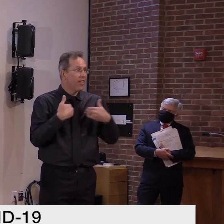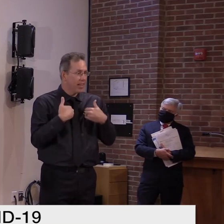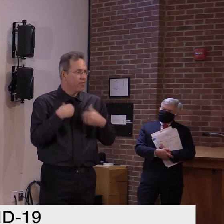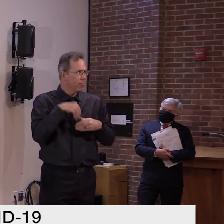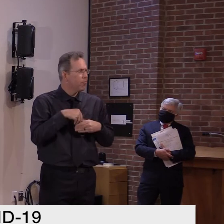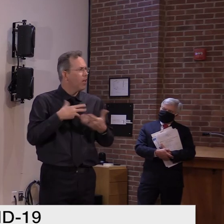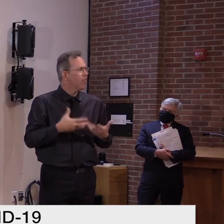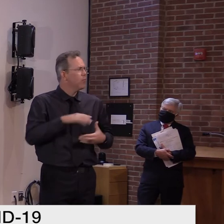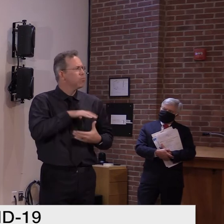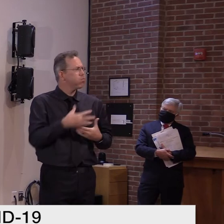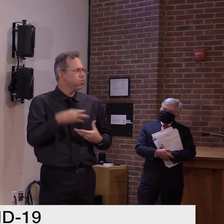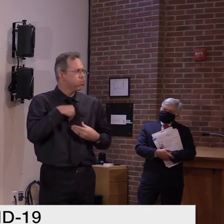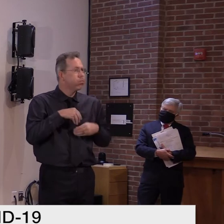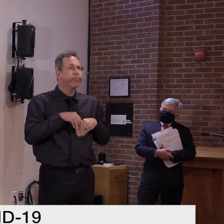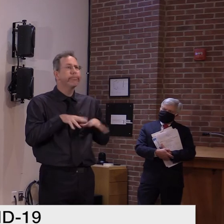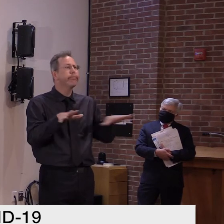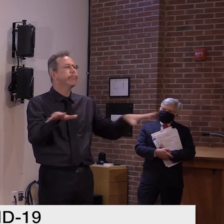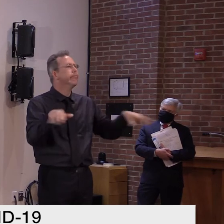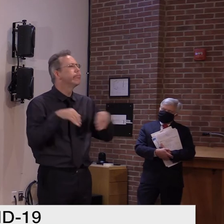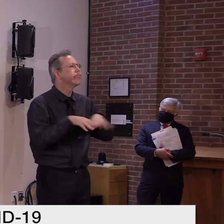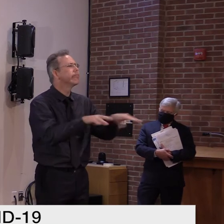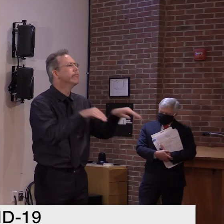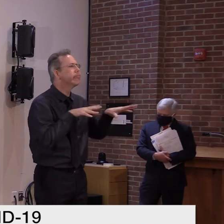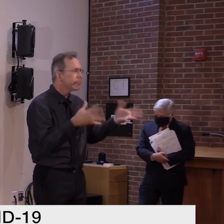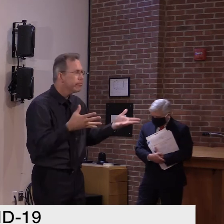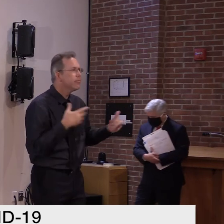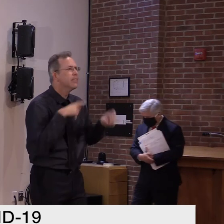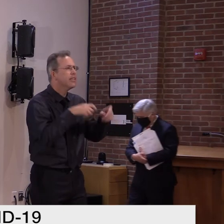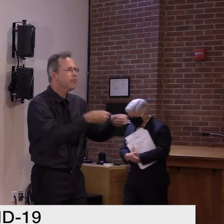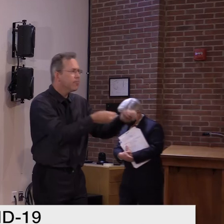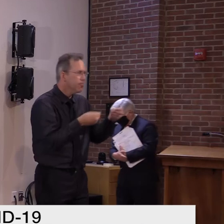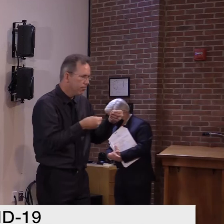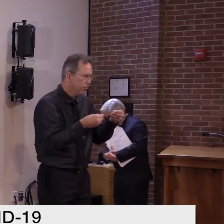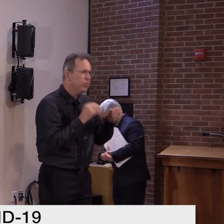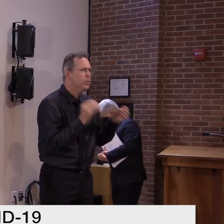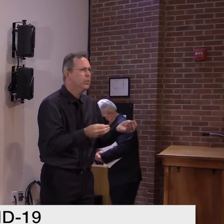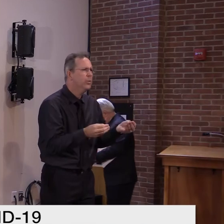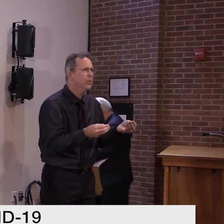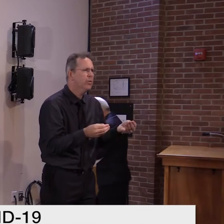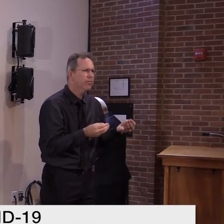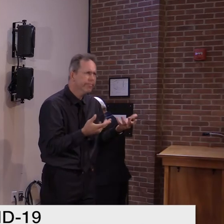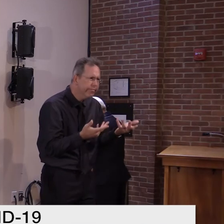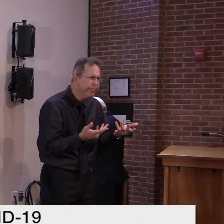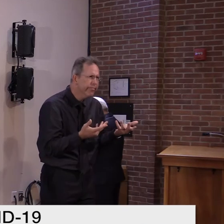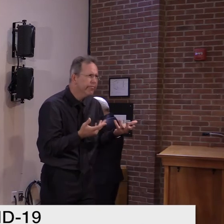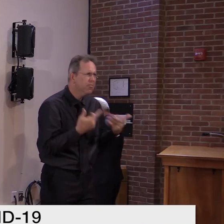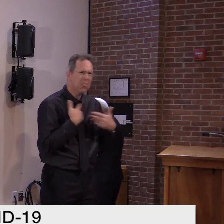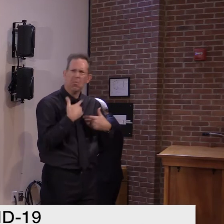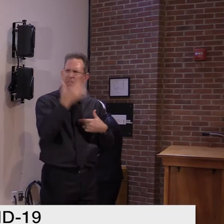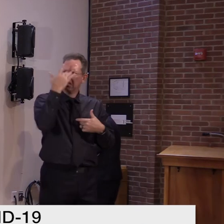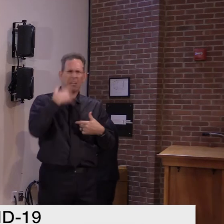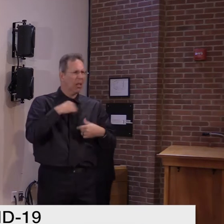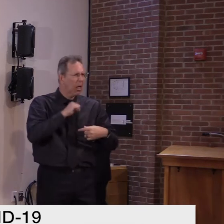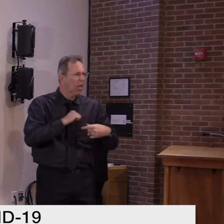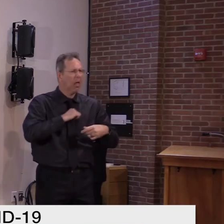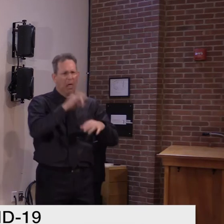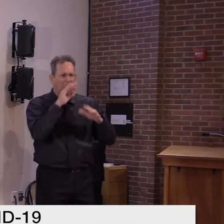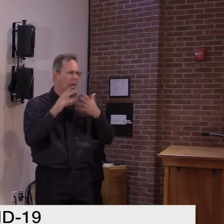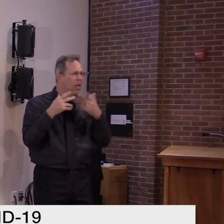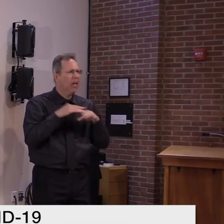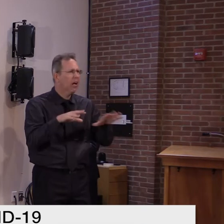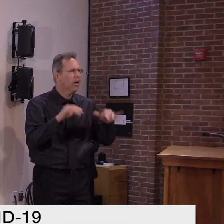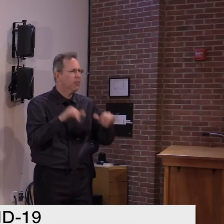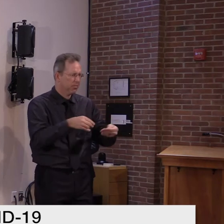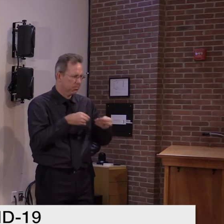infected and capable of infecting others, even though they don't have any symptoms at the time. So it has to do with how do we